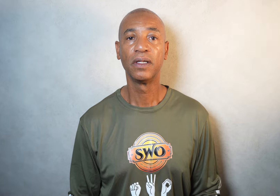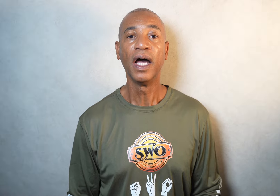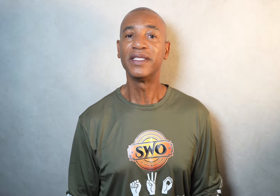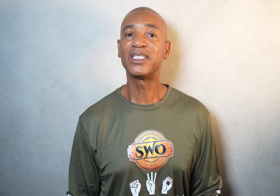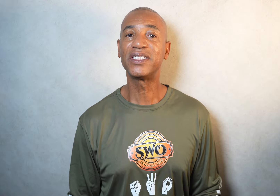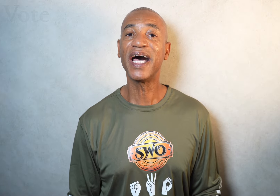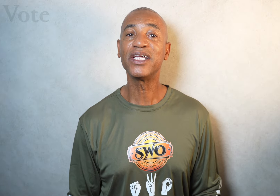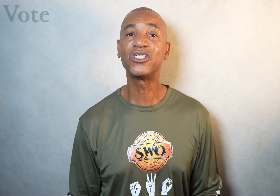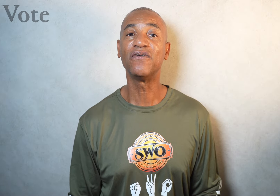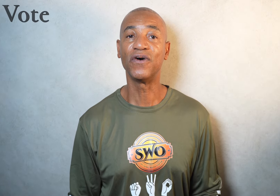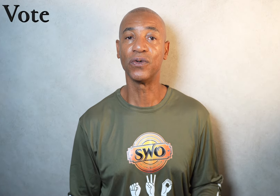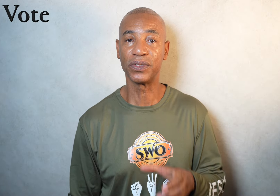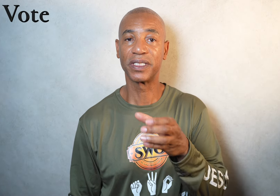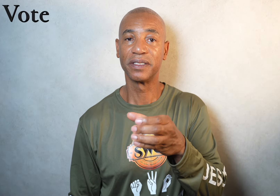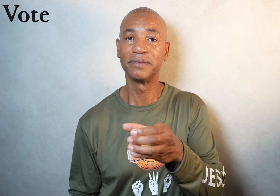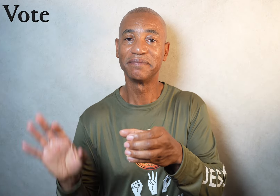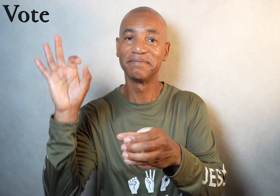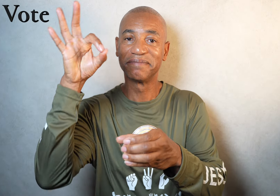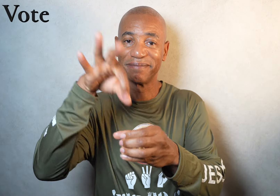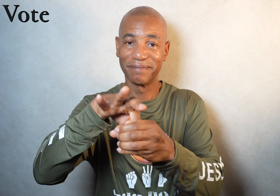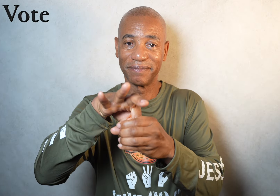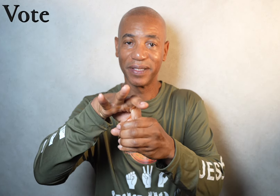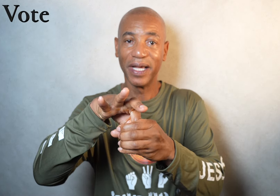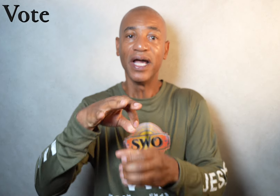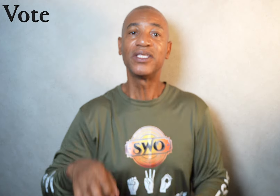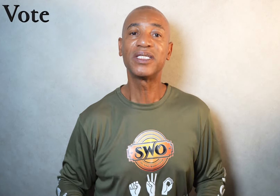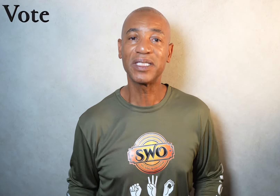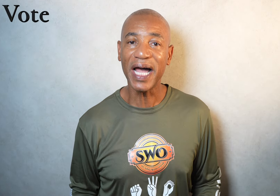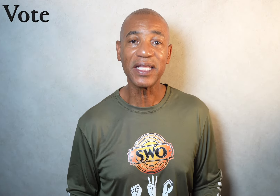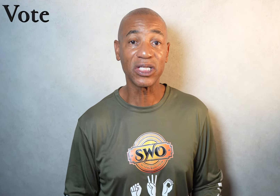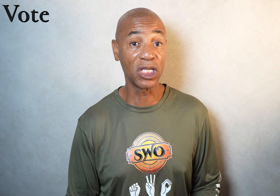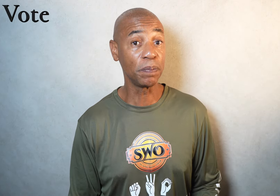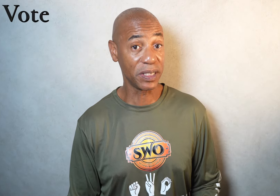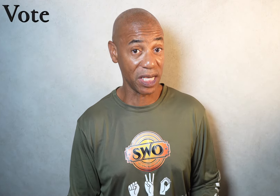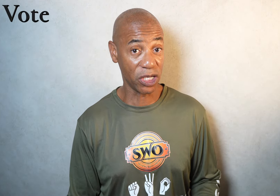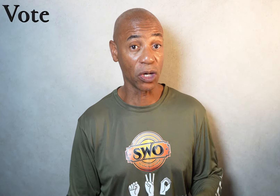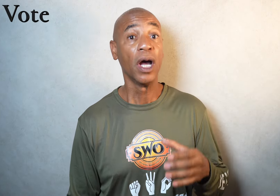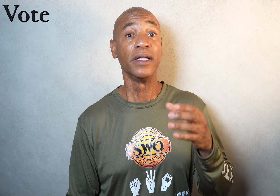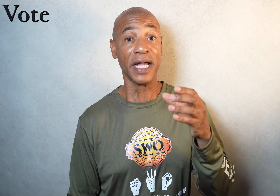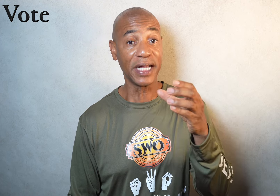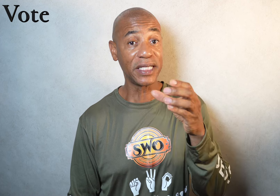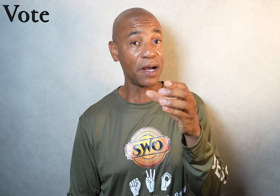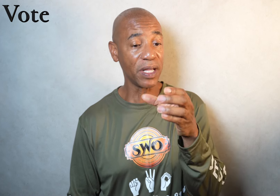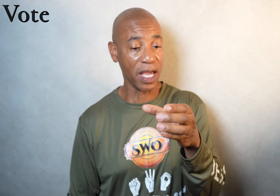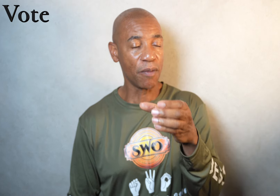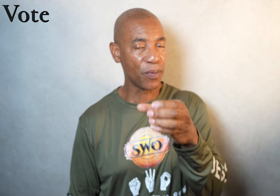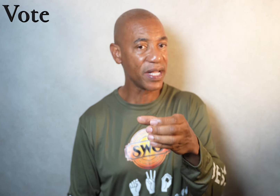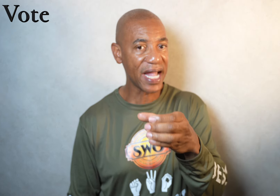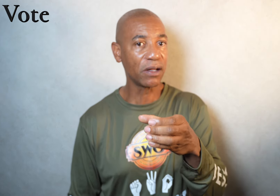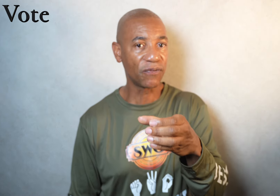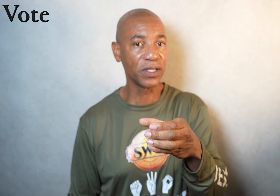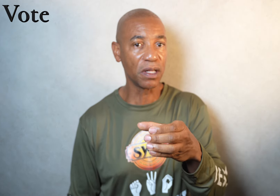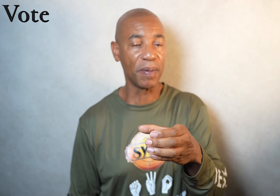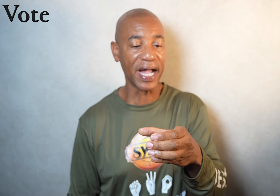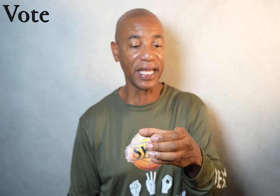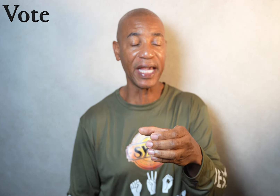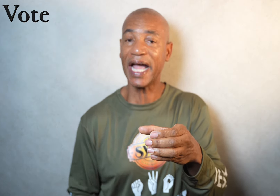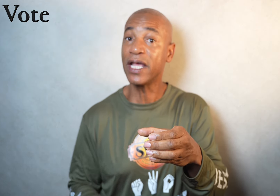The sign to vote. To sign this, simply take your non-dominant hand, bring that out in front of the body, and I